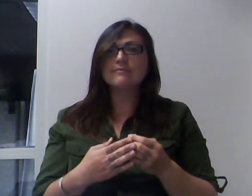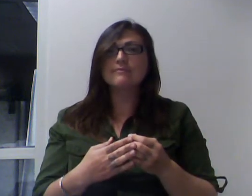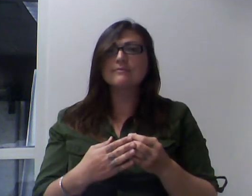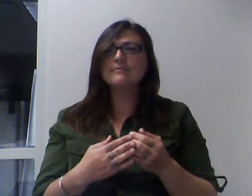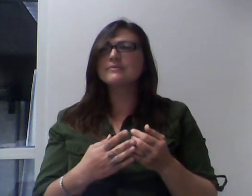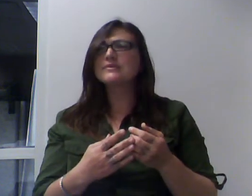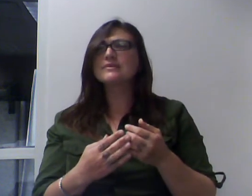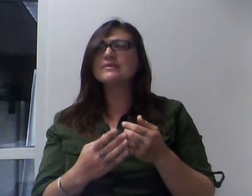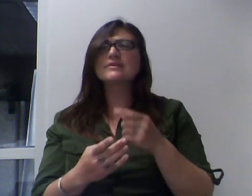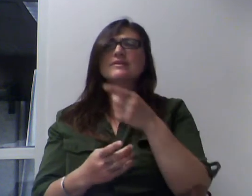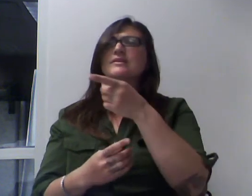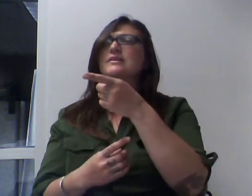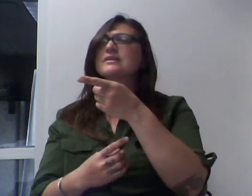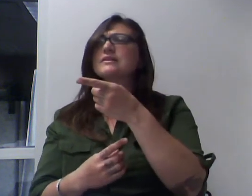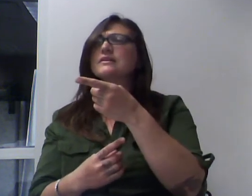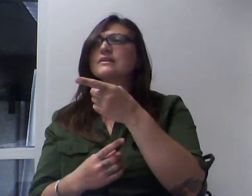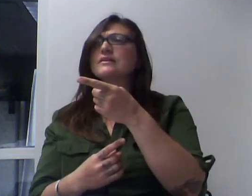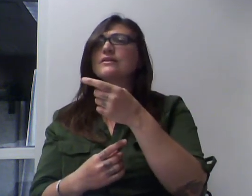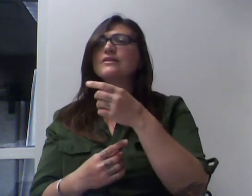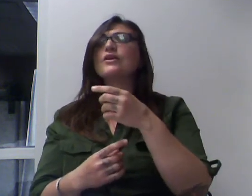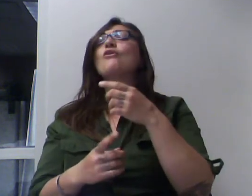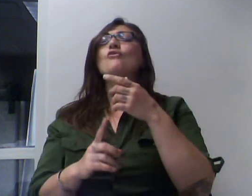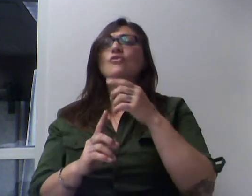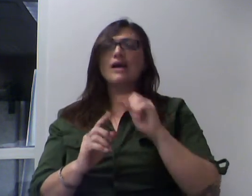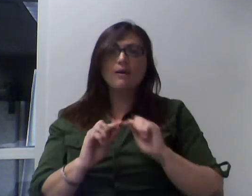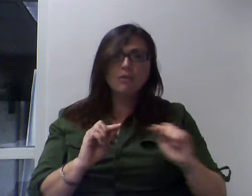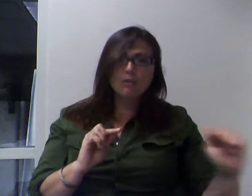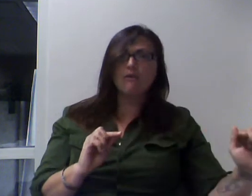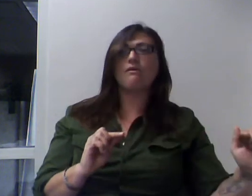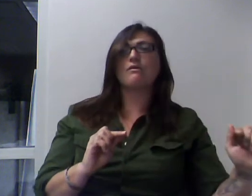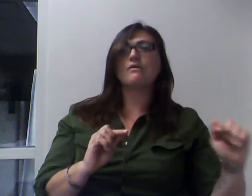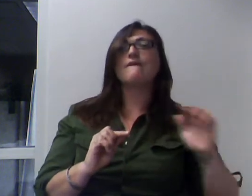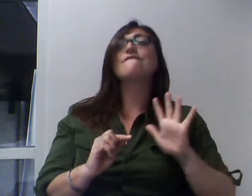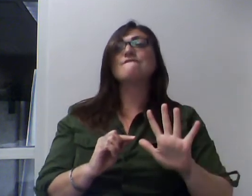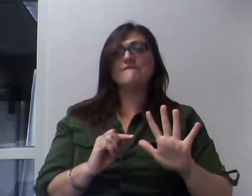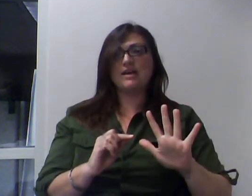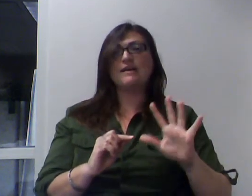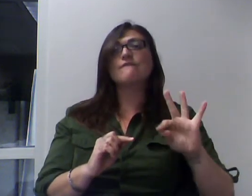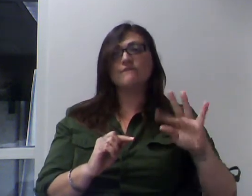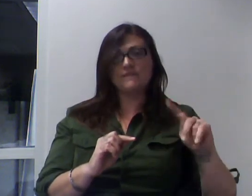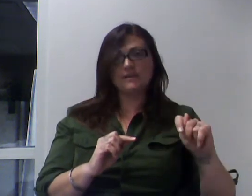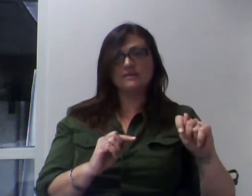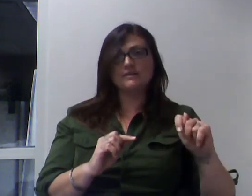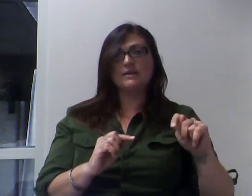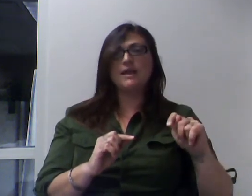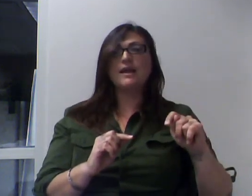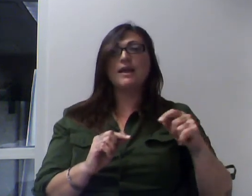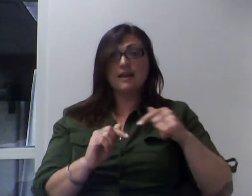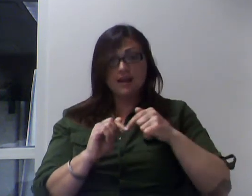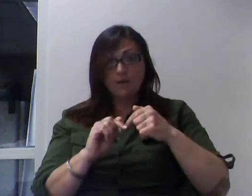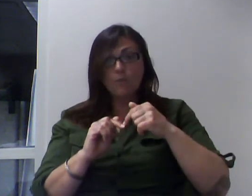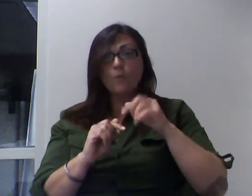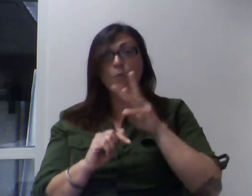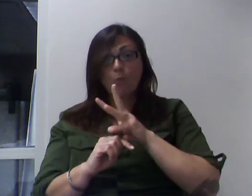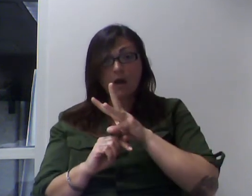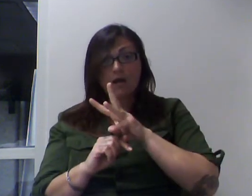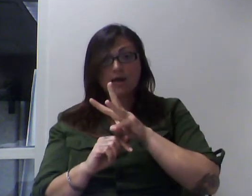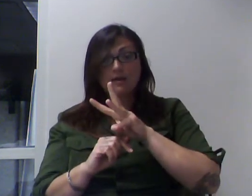How long? 5 feet, that's correct. And how wide? 3 feet. Now, we want to keep those